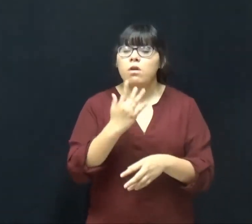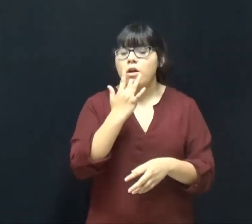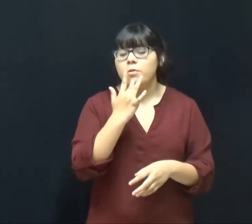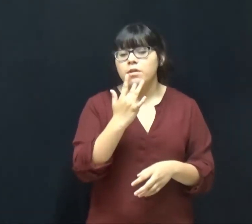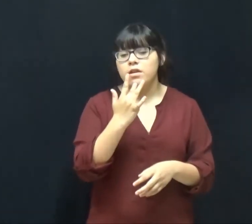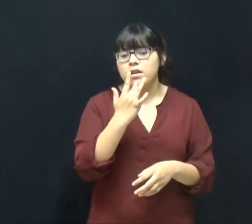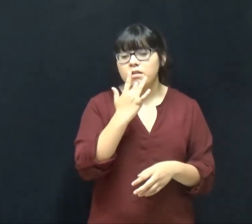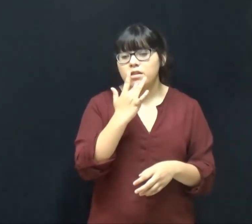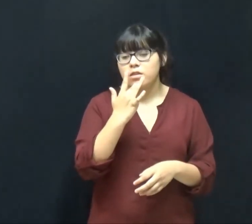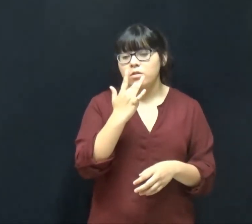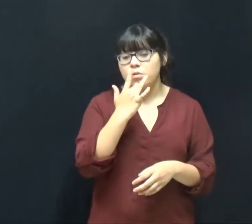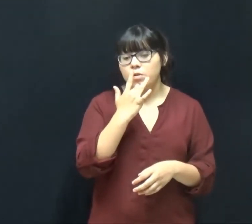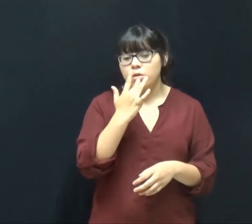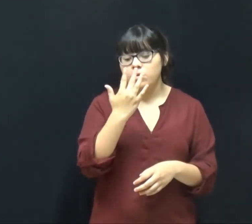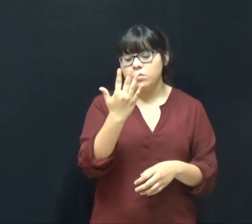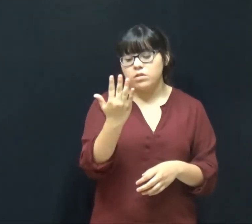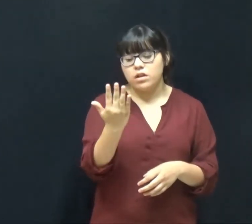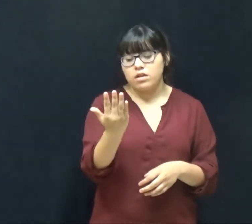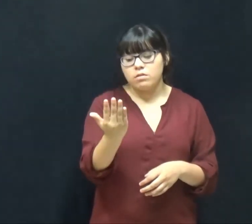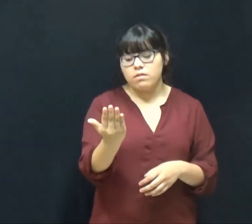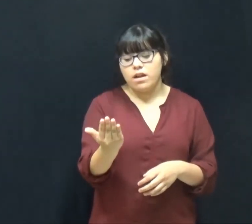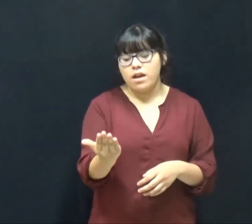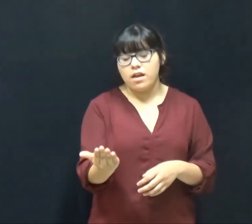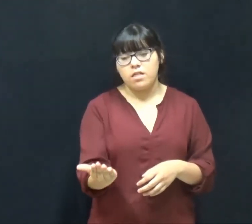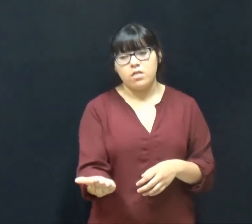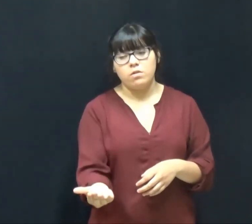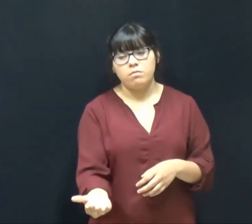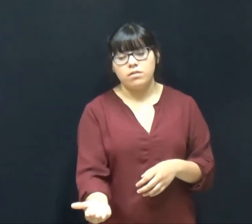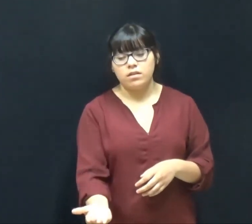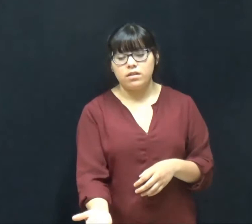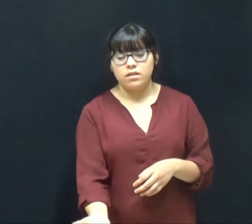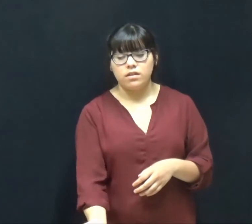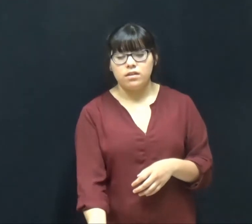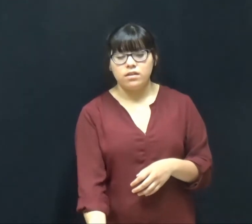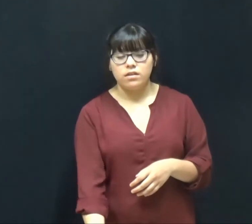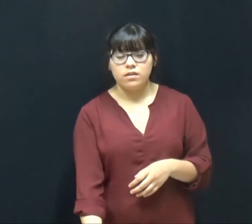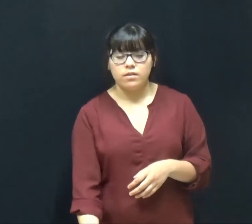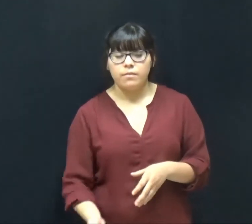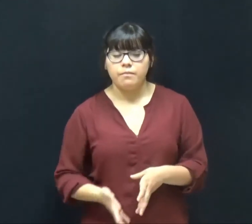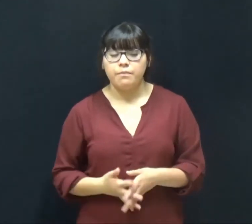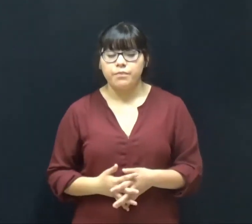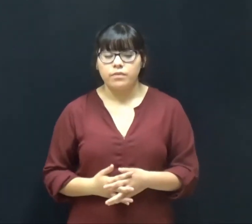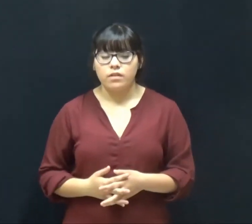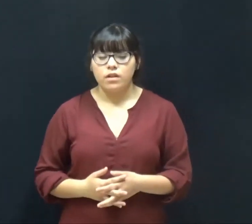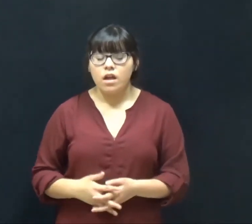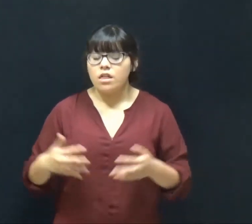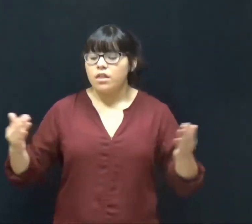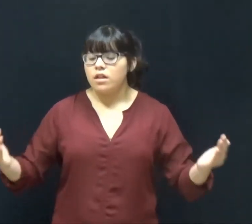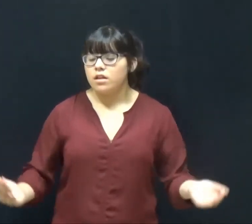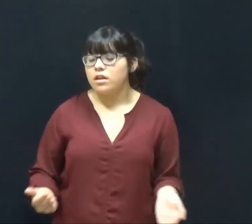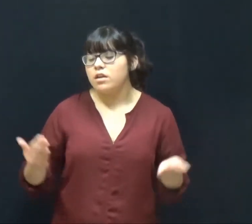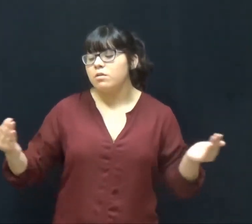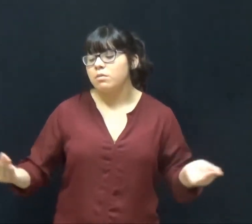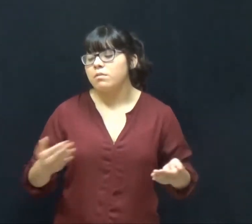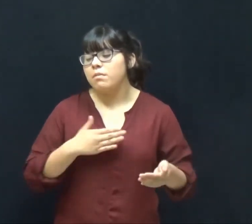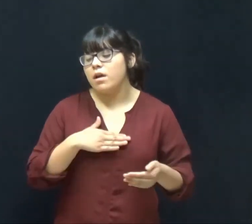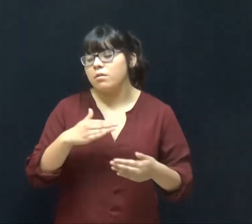in the world I'd rather be Than here in my